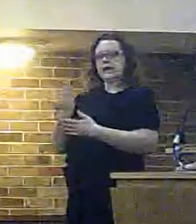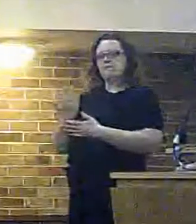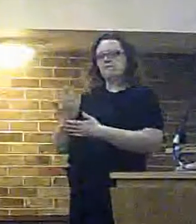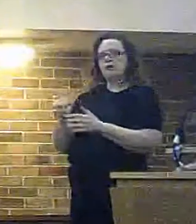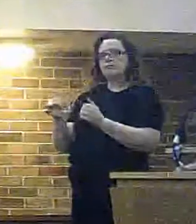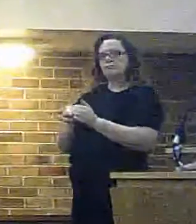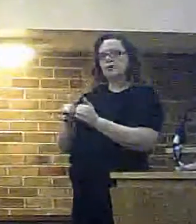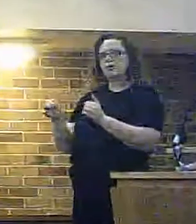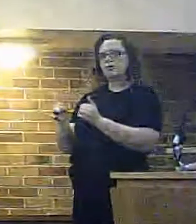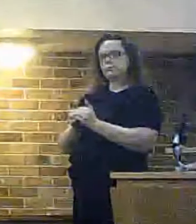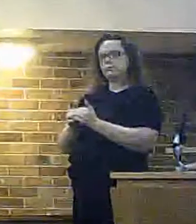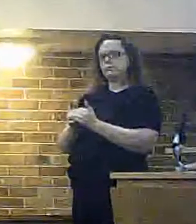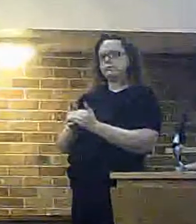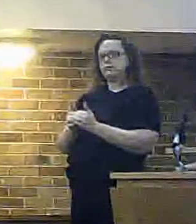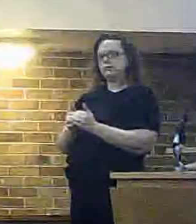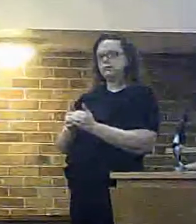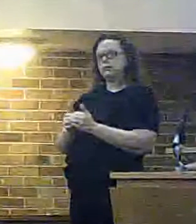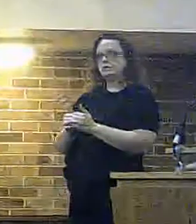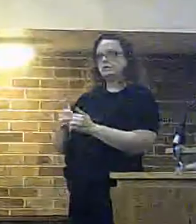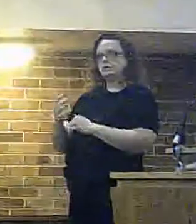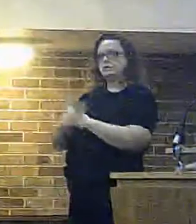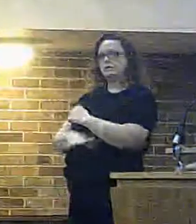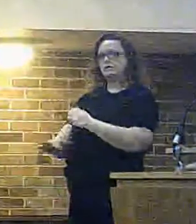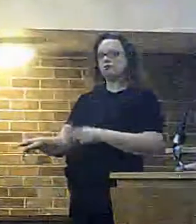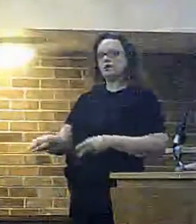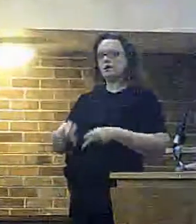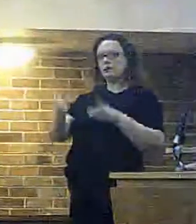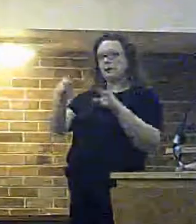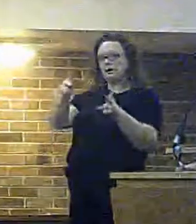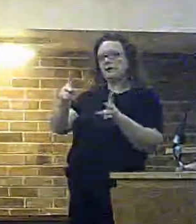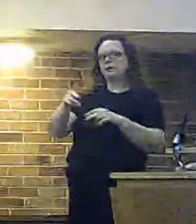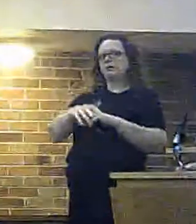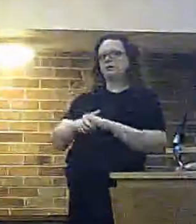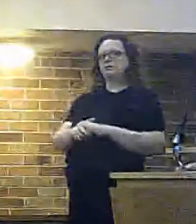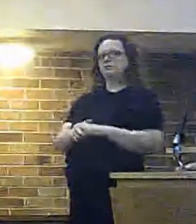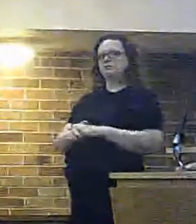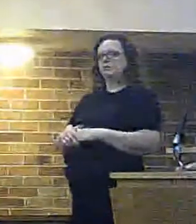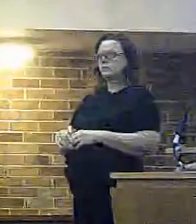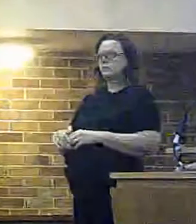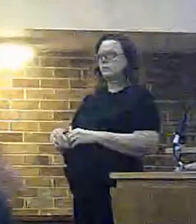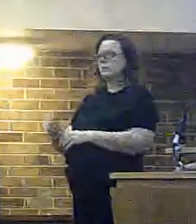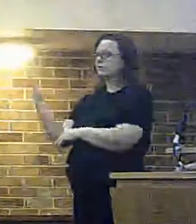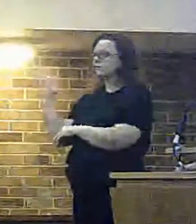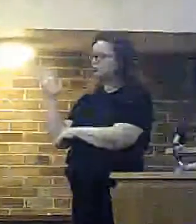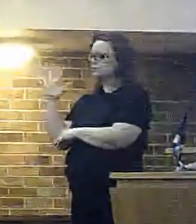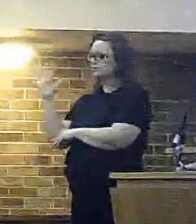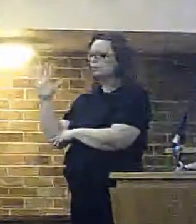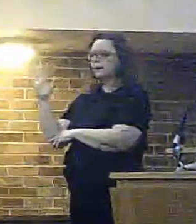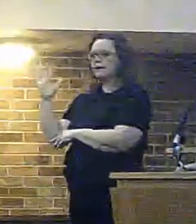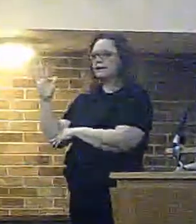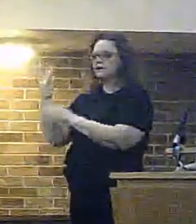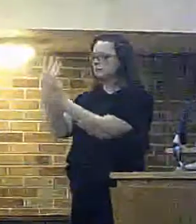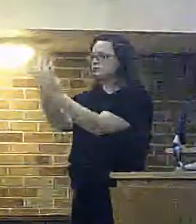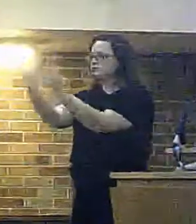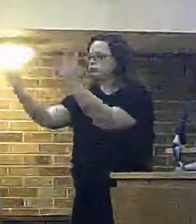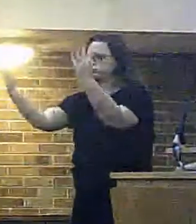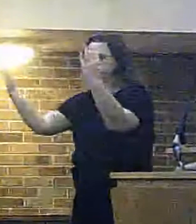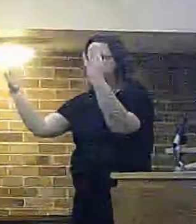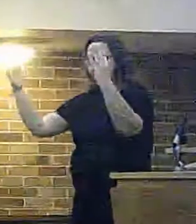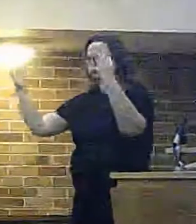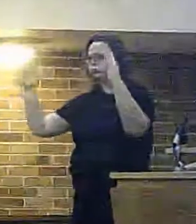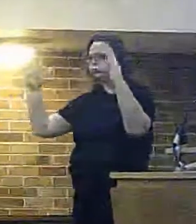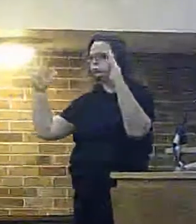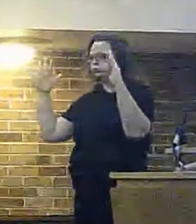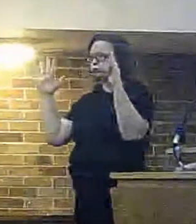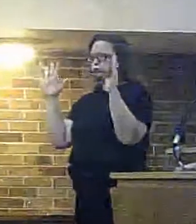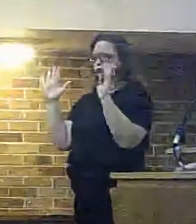appropriate purposes in the green river with heavy landscaping such as wood planting now if the point that i'm making is